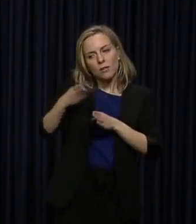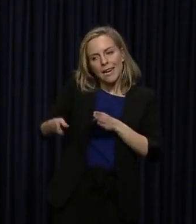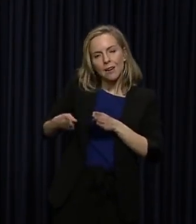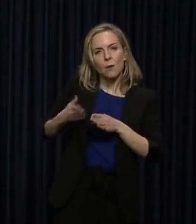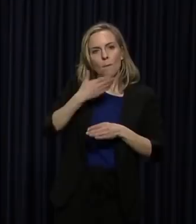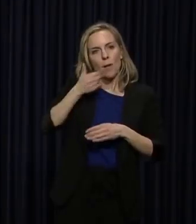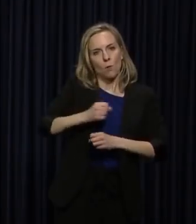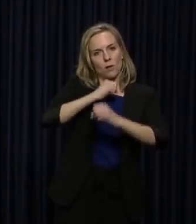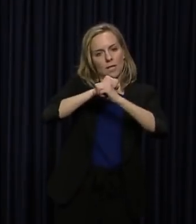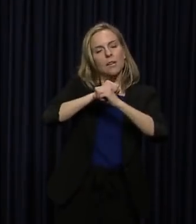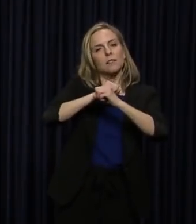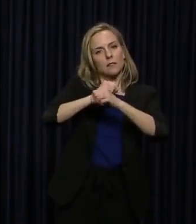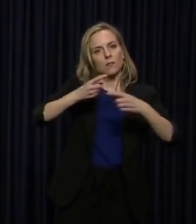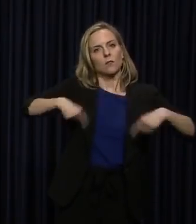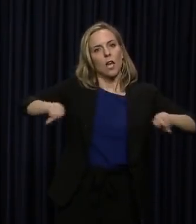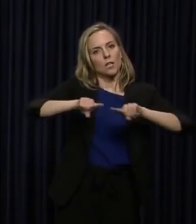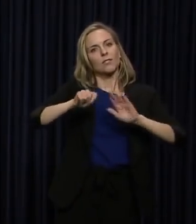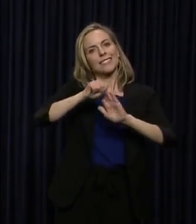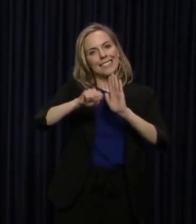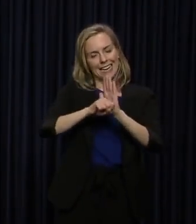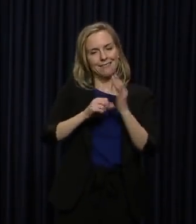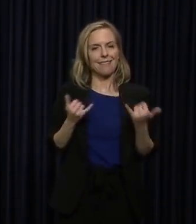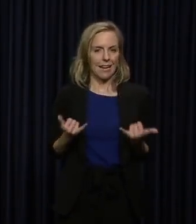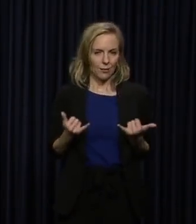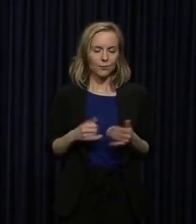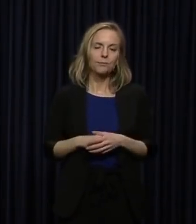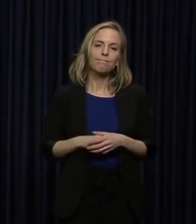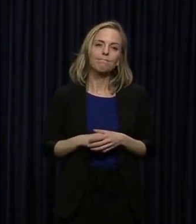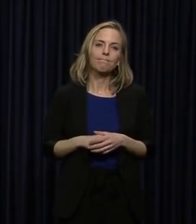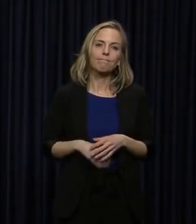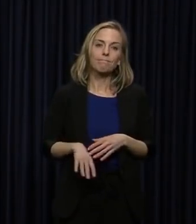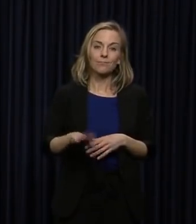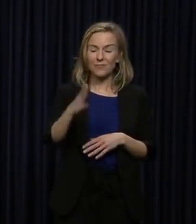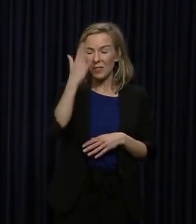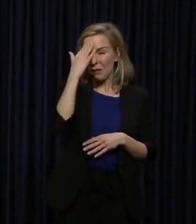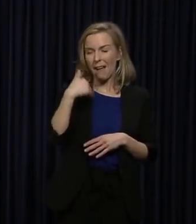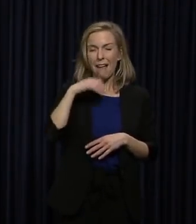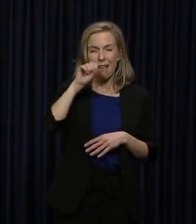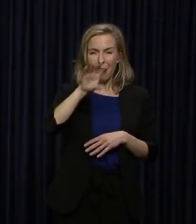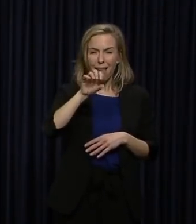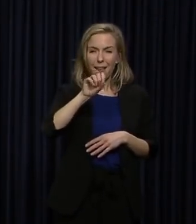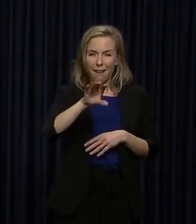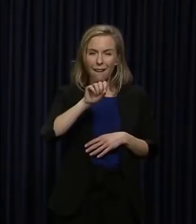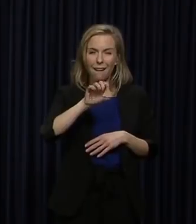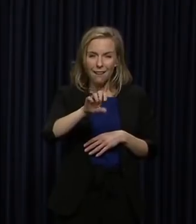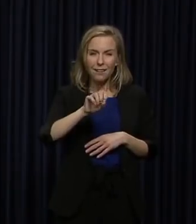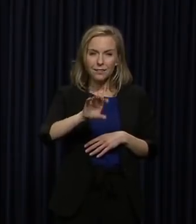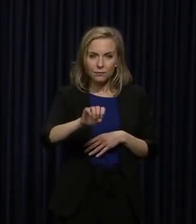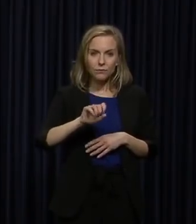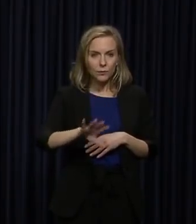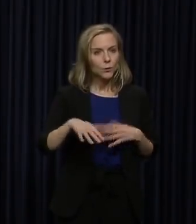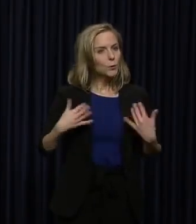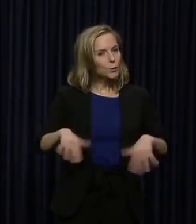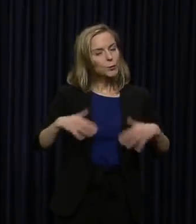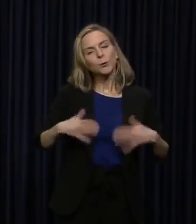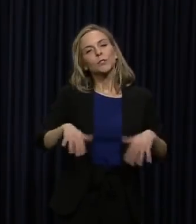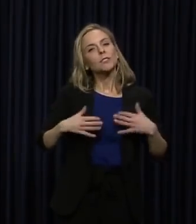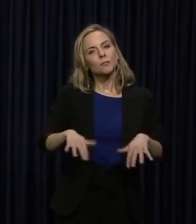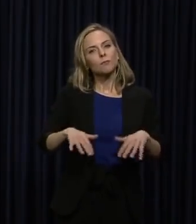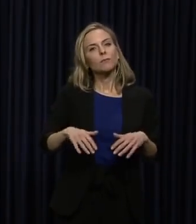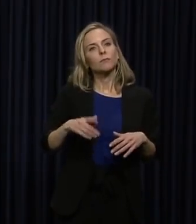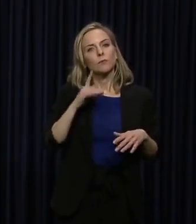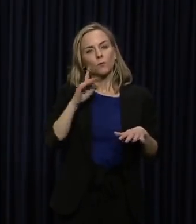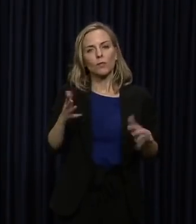better protected we will be as a state. So I know that was a very long resuscitation.